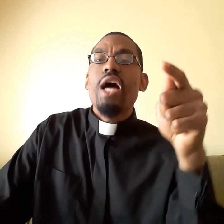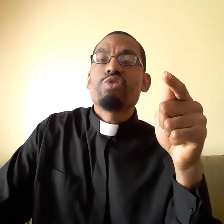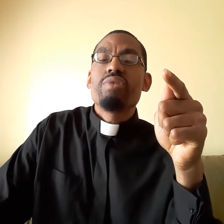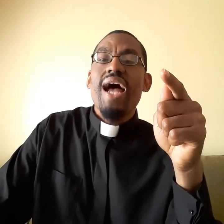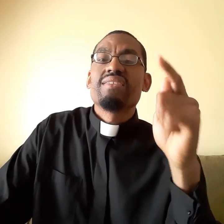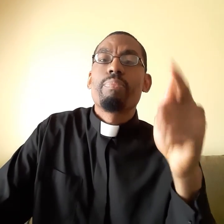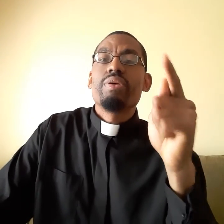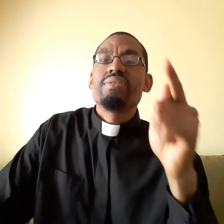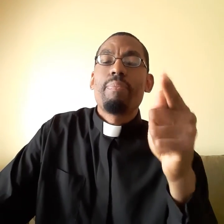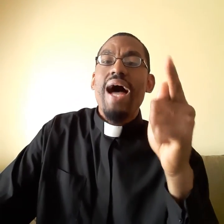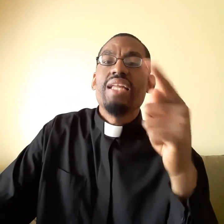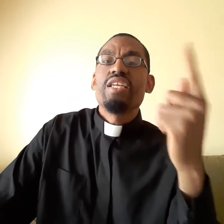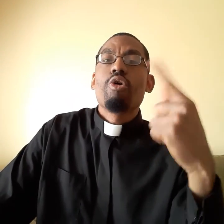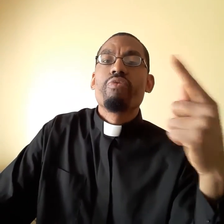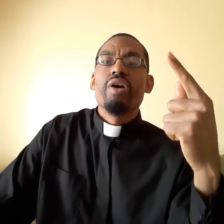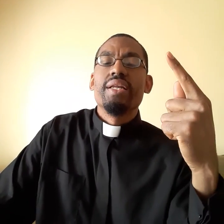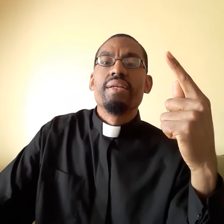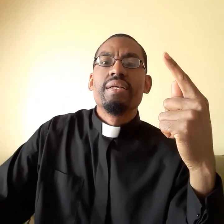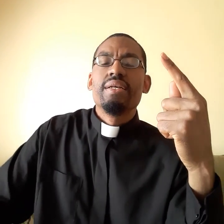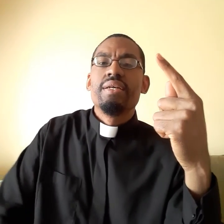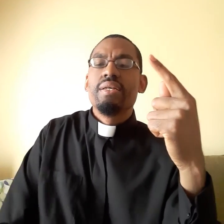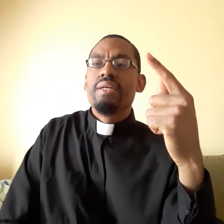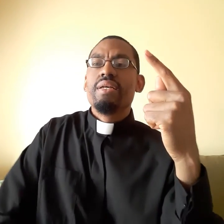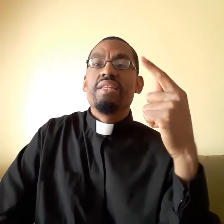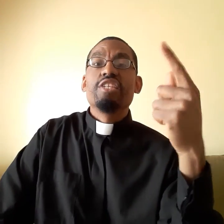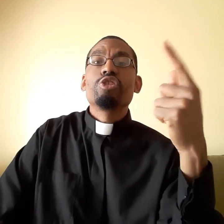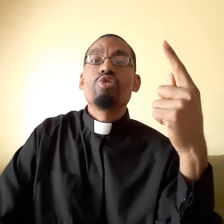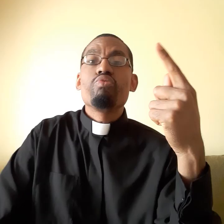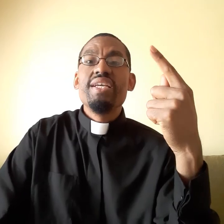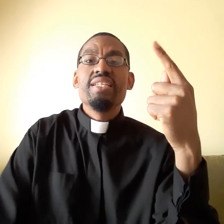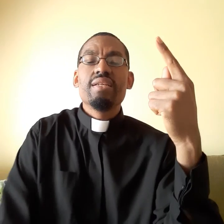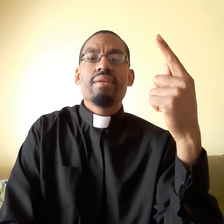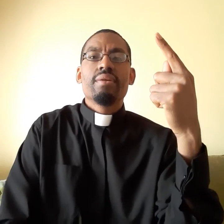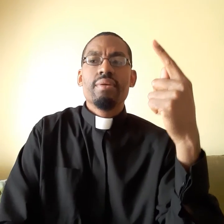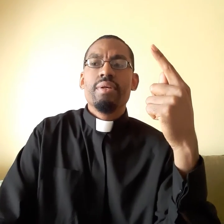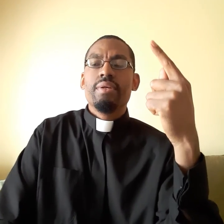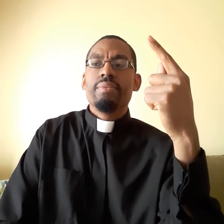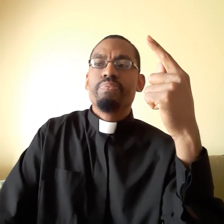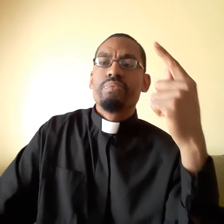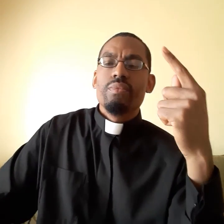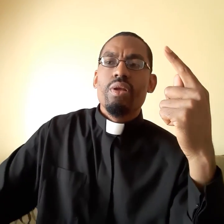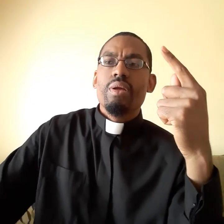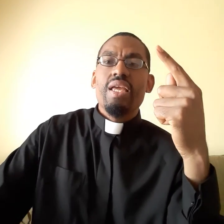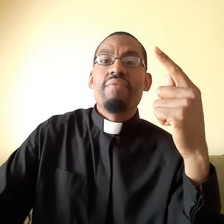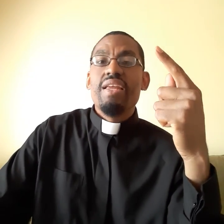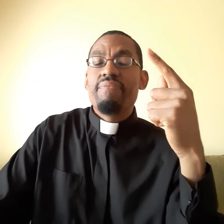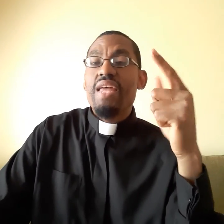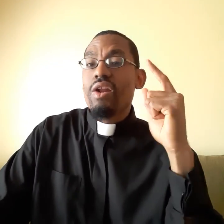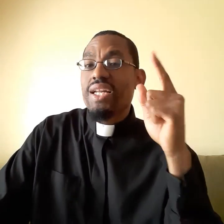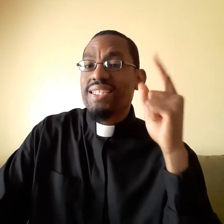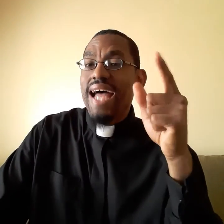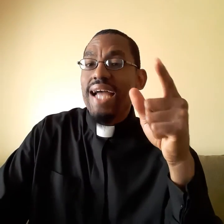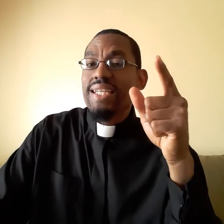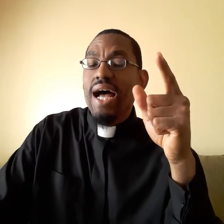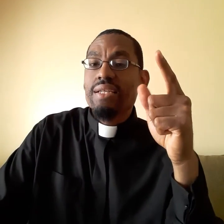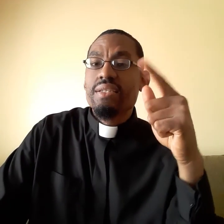country has a principality over it. This is the reason even if they're not assigned to us,